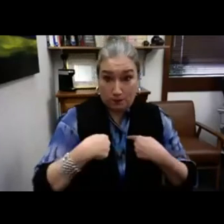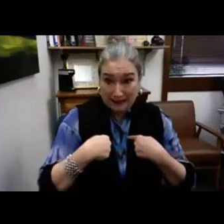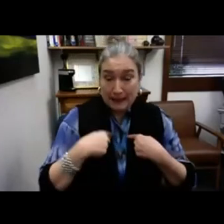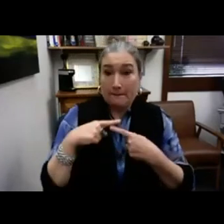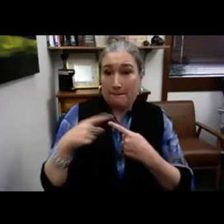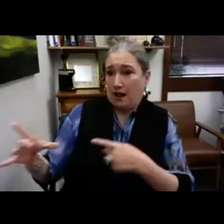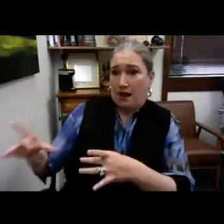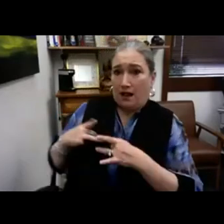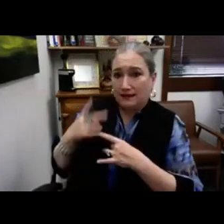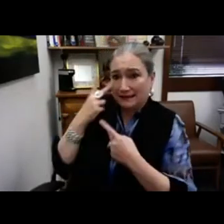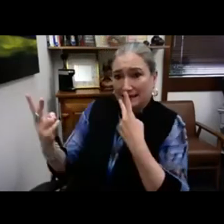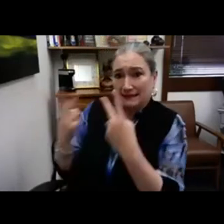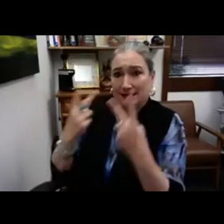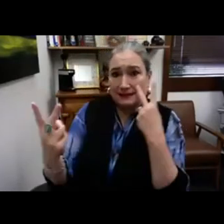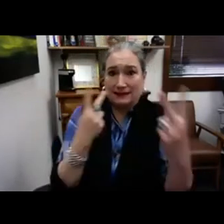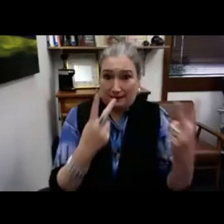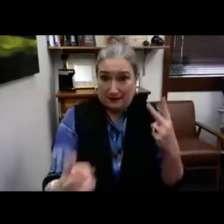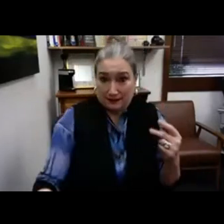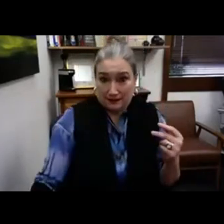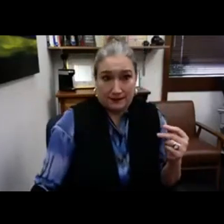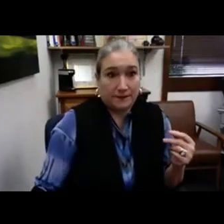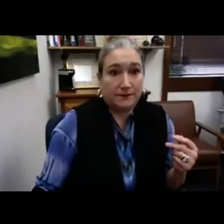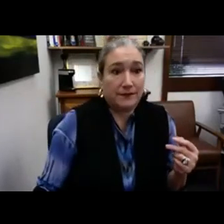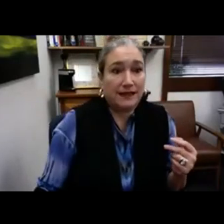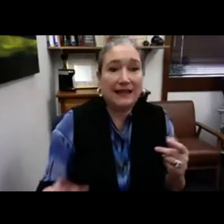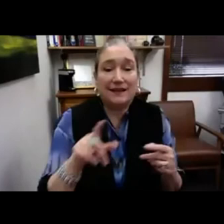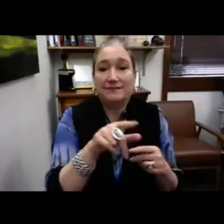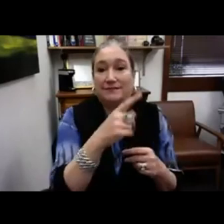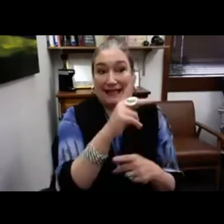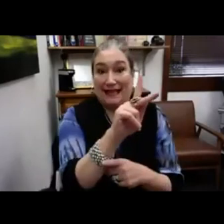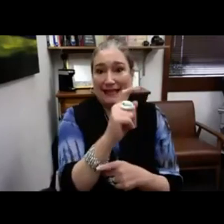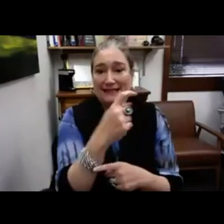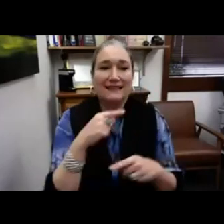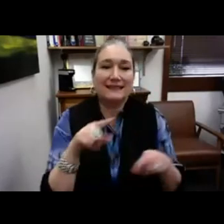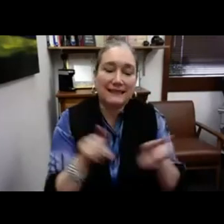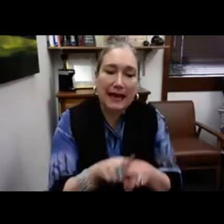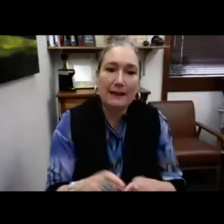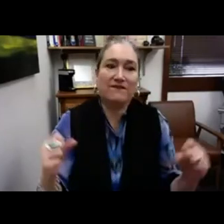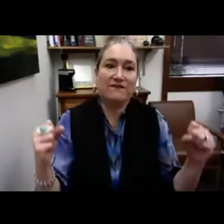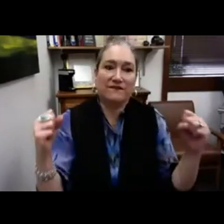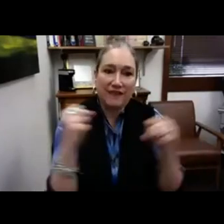is called intergenerational vicarious trauma. So Kate says,